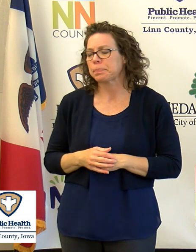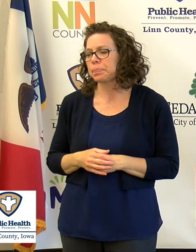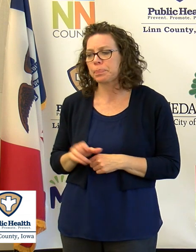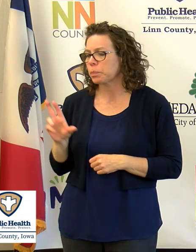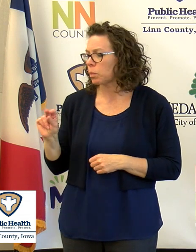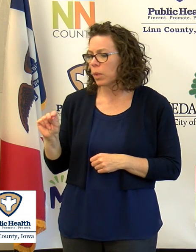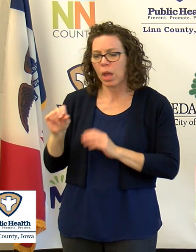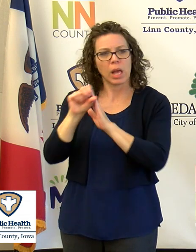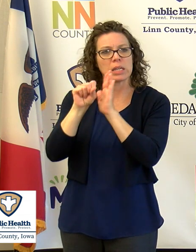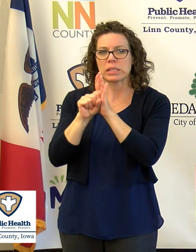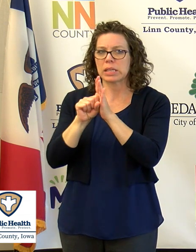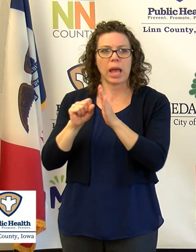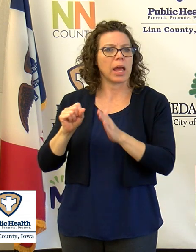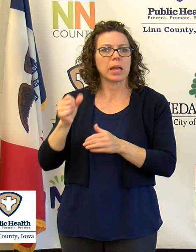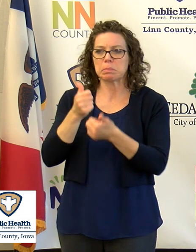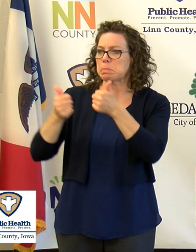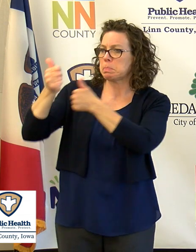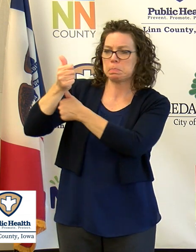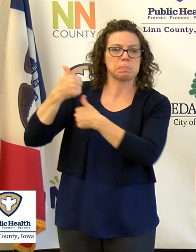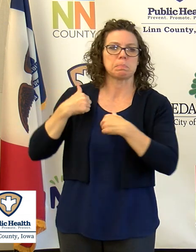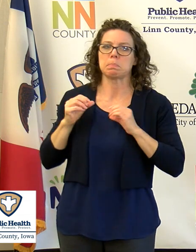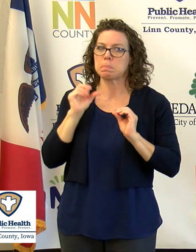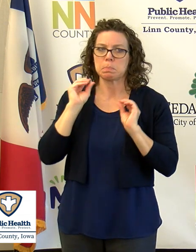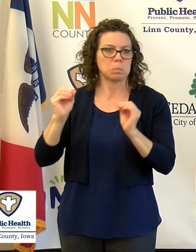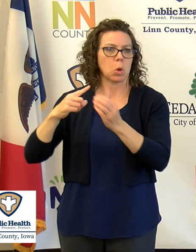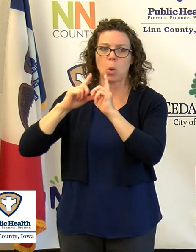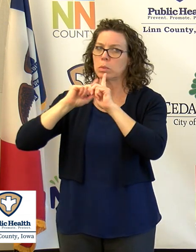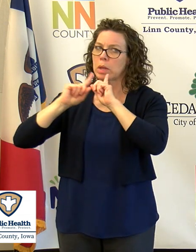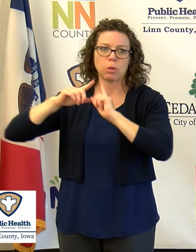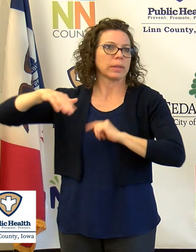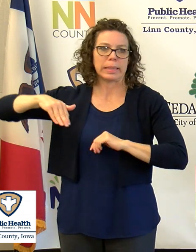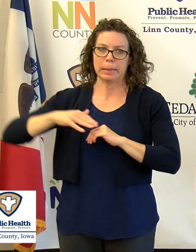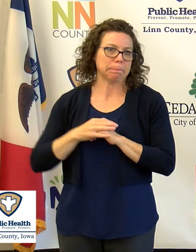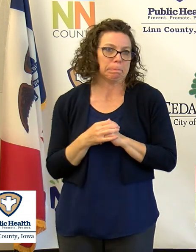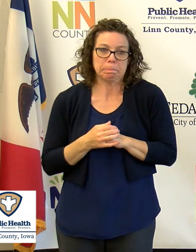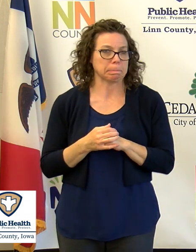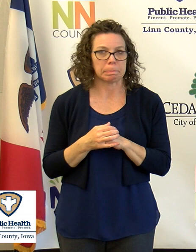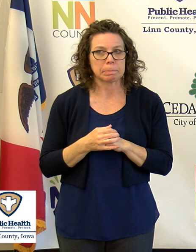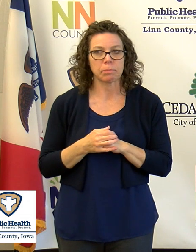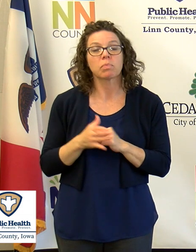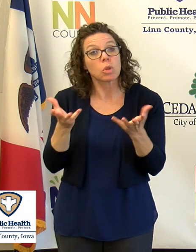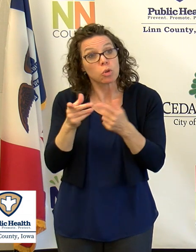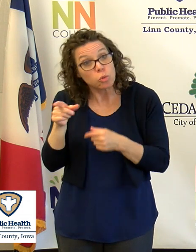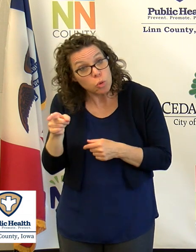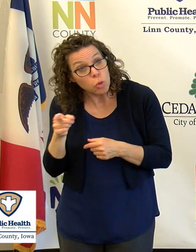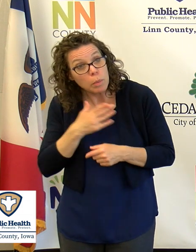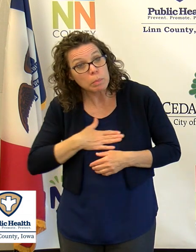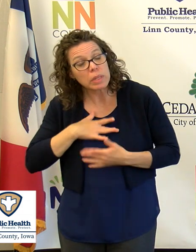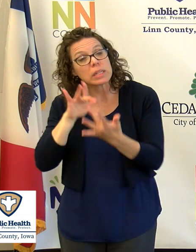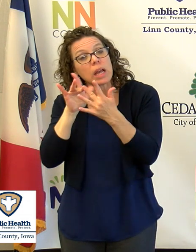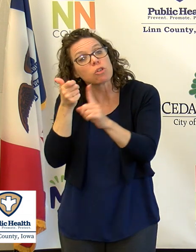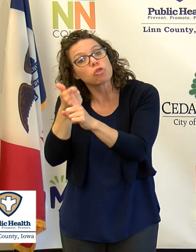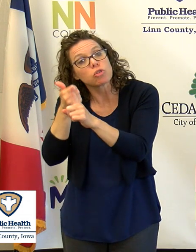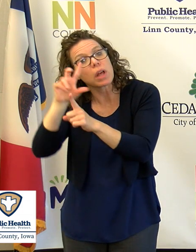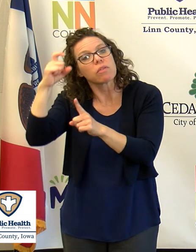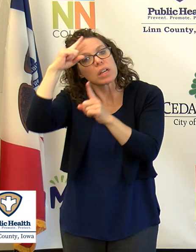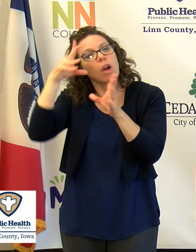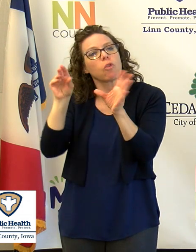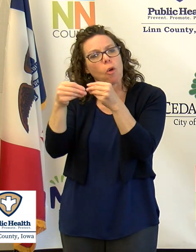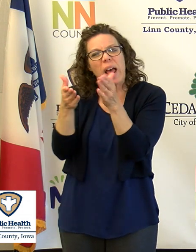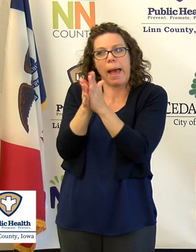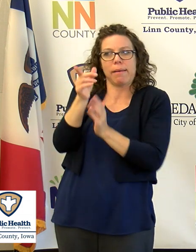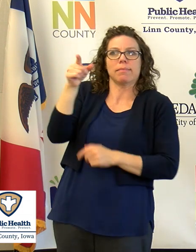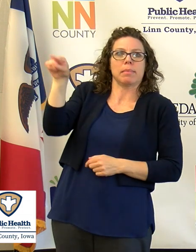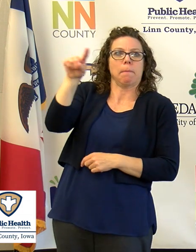conversations with state officials. Others may have, but I have not. And we would encourage you to contact the governor's office directly for any